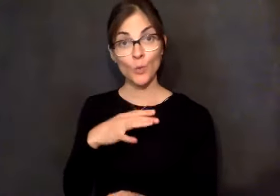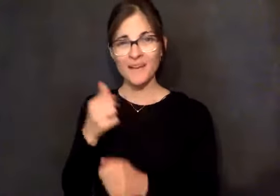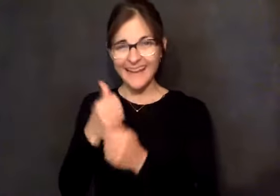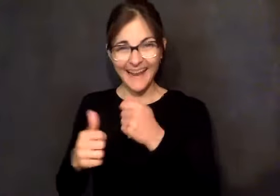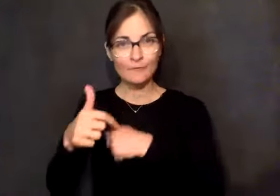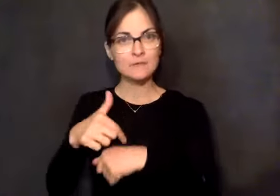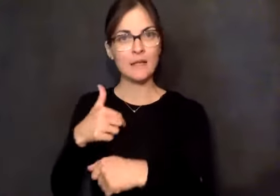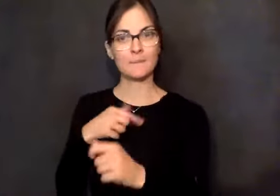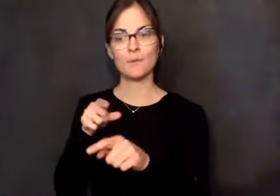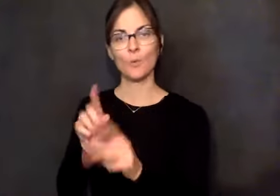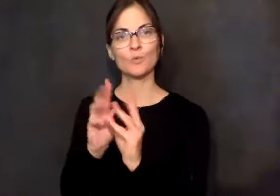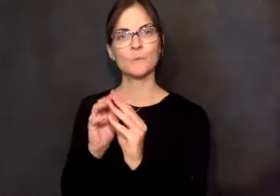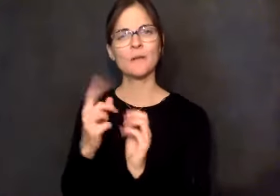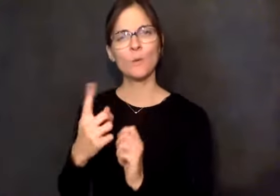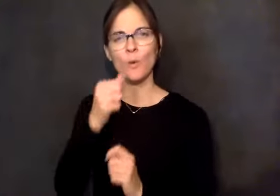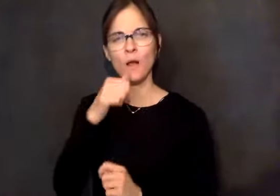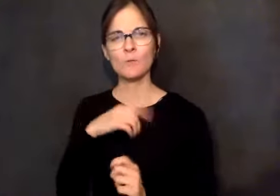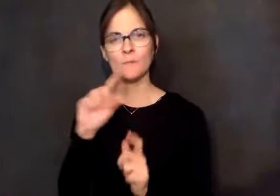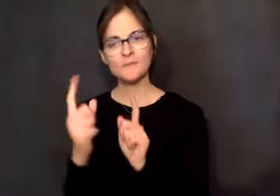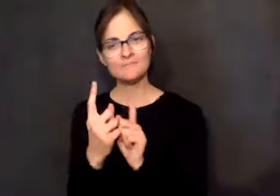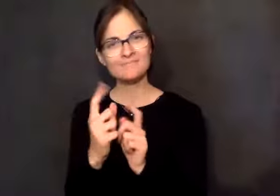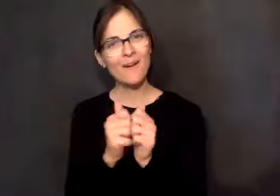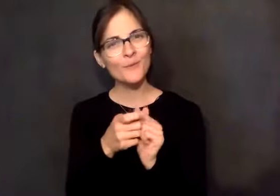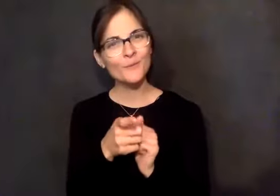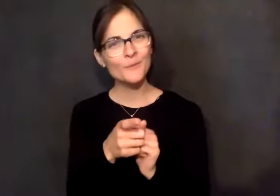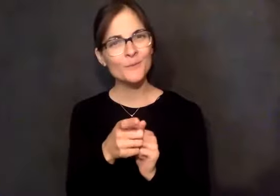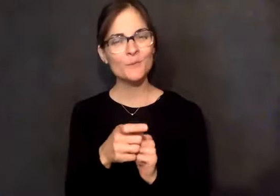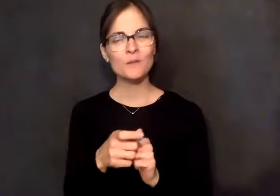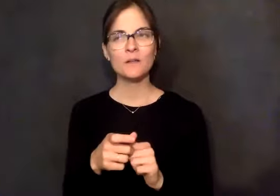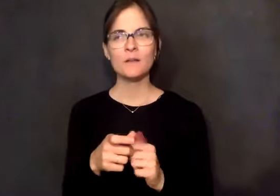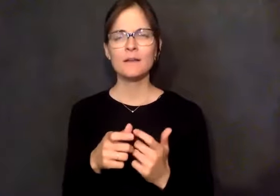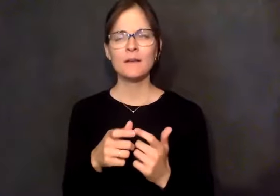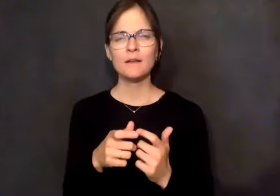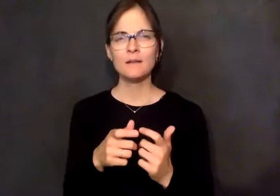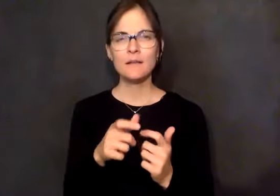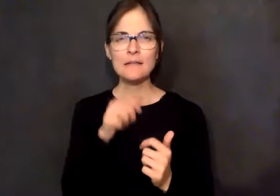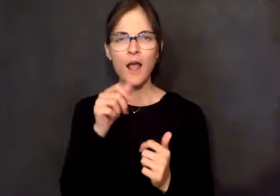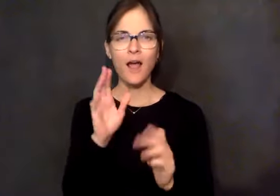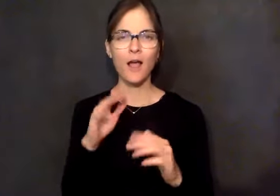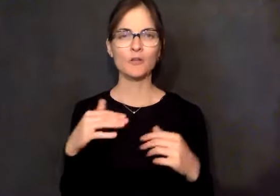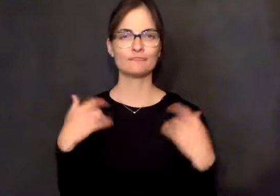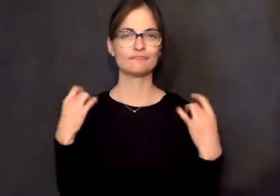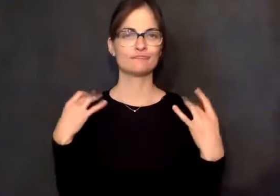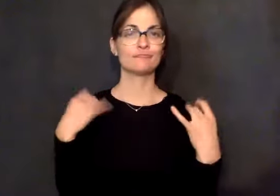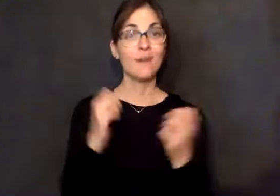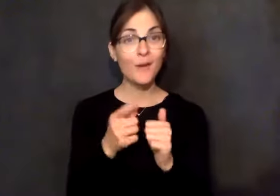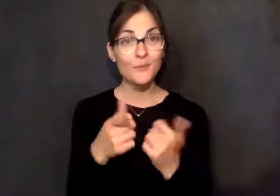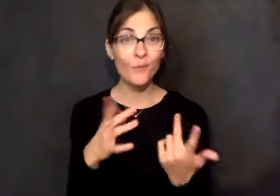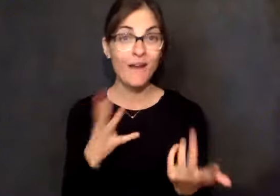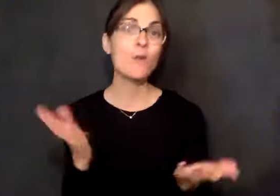time I came to the meeting, she would always say, how are you doing? And she said it like she meant it. You know how people say, how are you doing? You